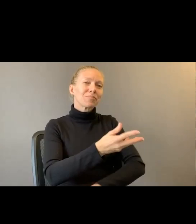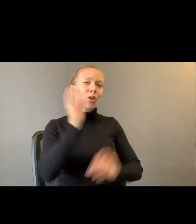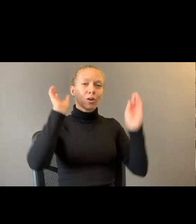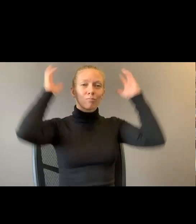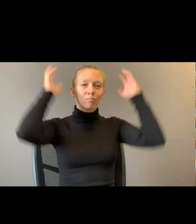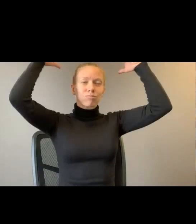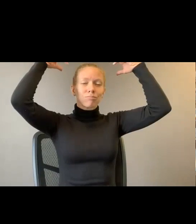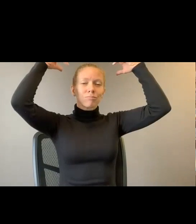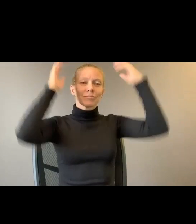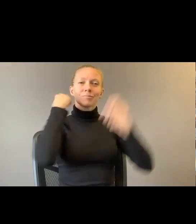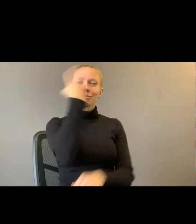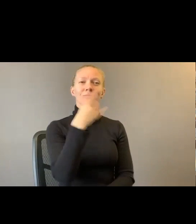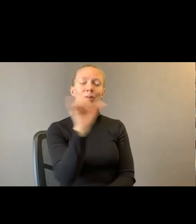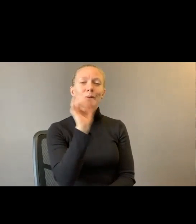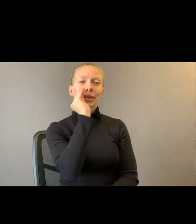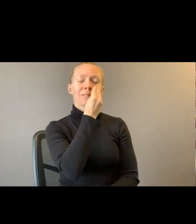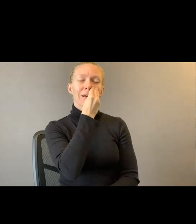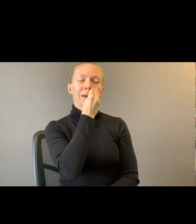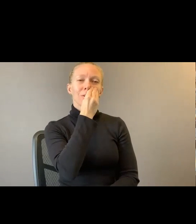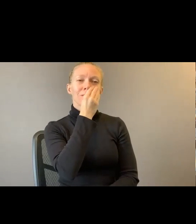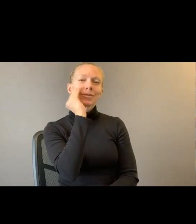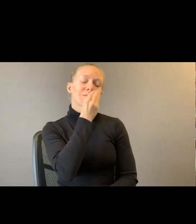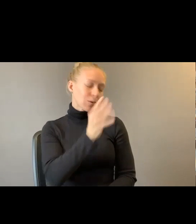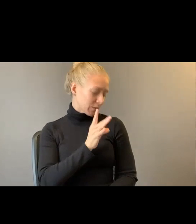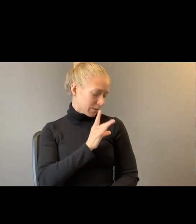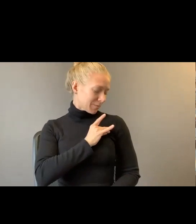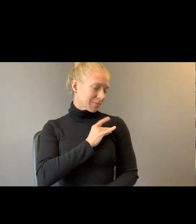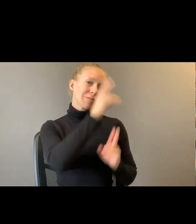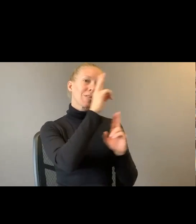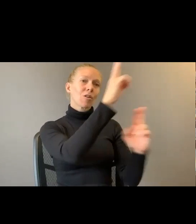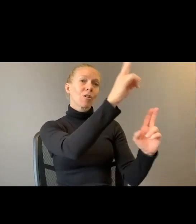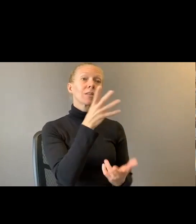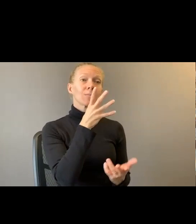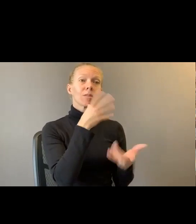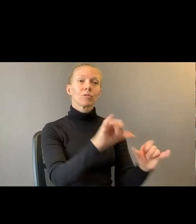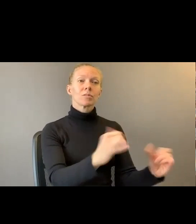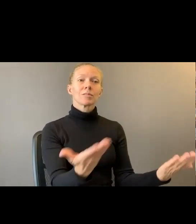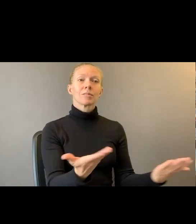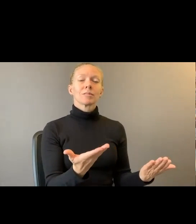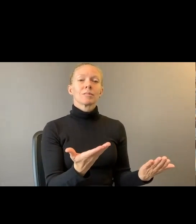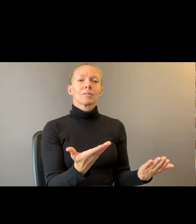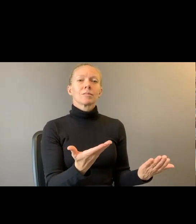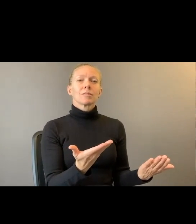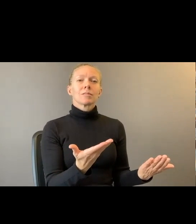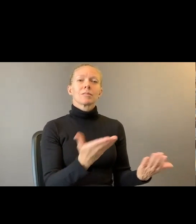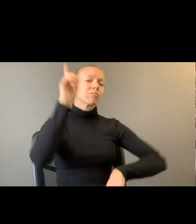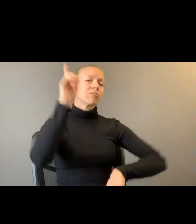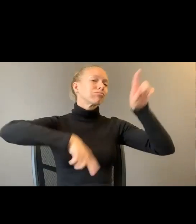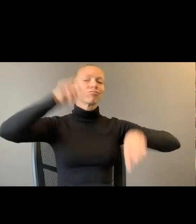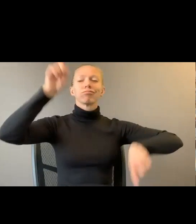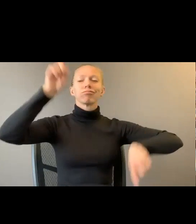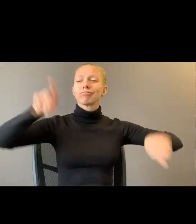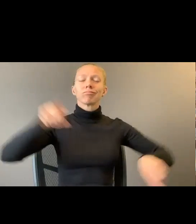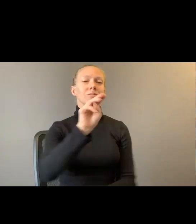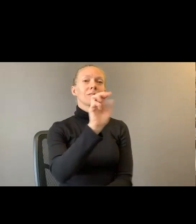carnations. Pinned to dresses honoring those mothers not lost. Spectrum of May collected from